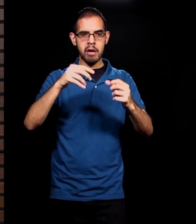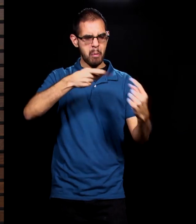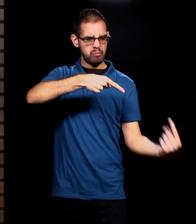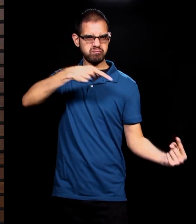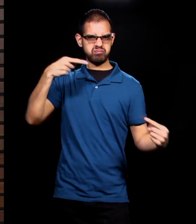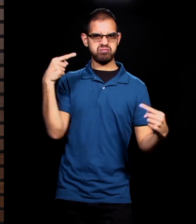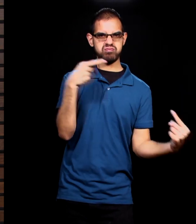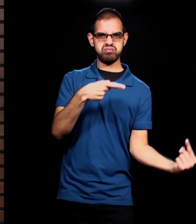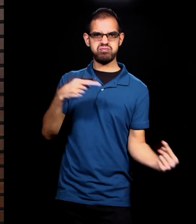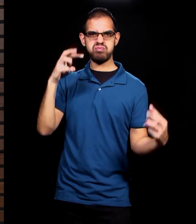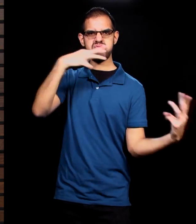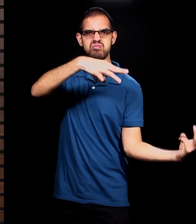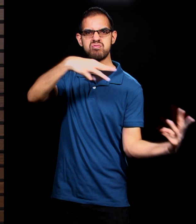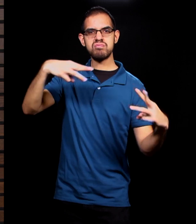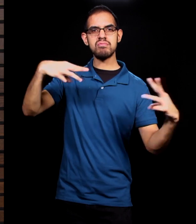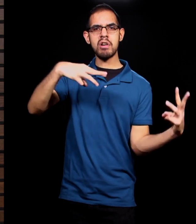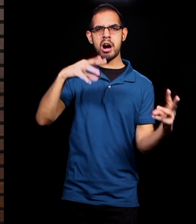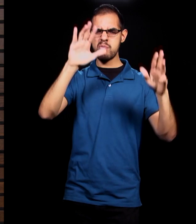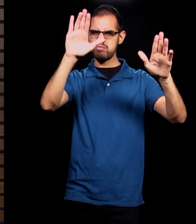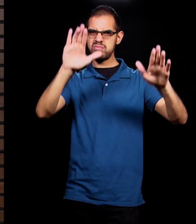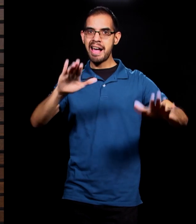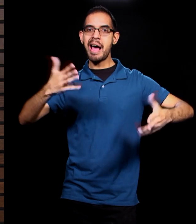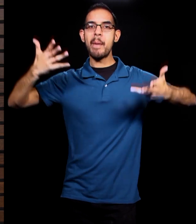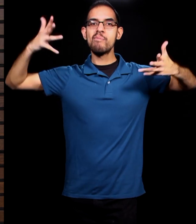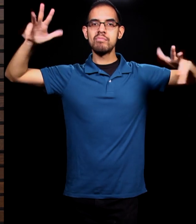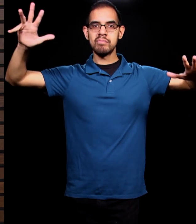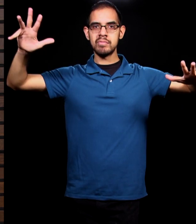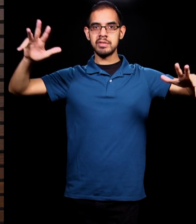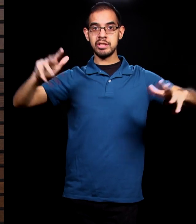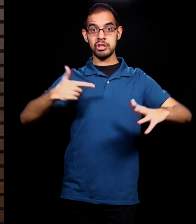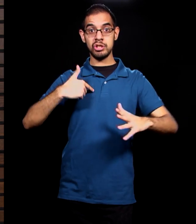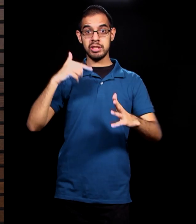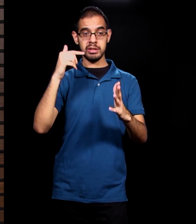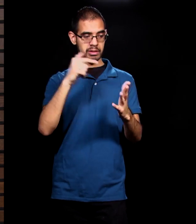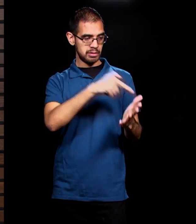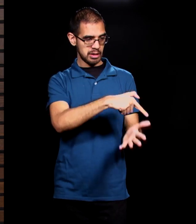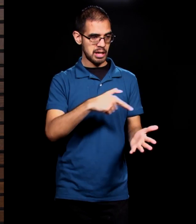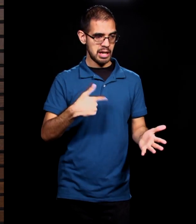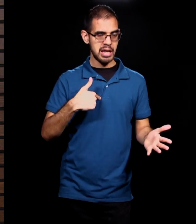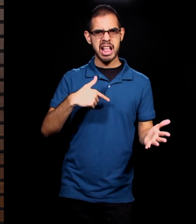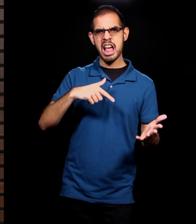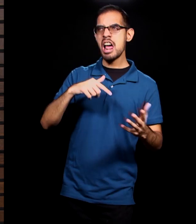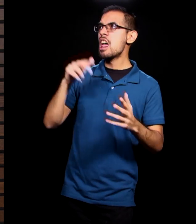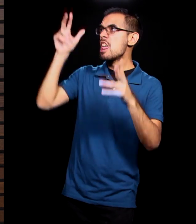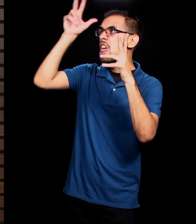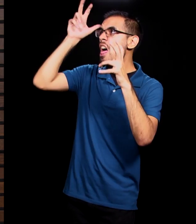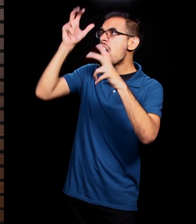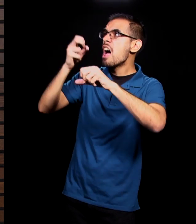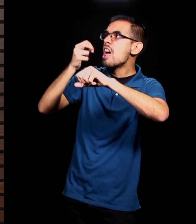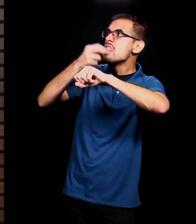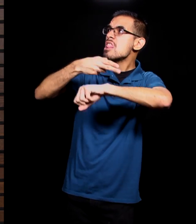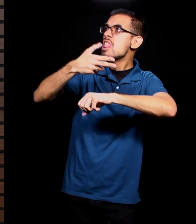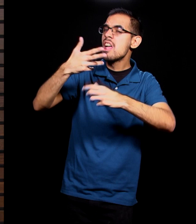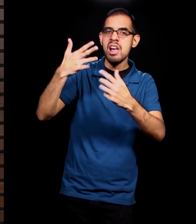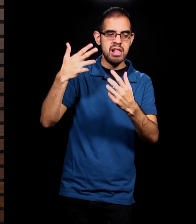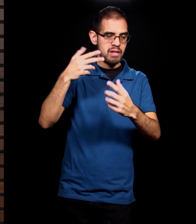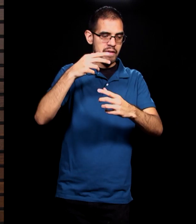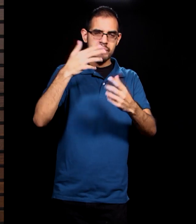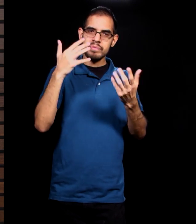over, Satan lost when Jesus paid for our sins and then walked out of the grave in victory.